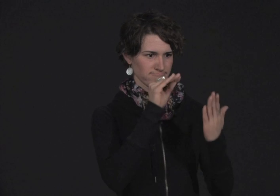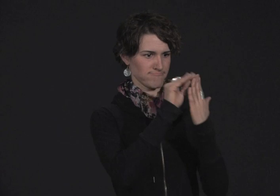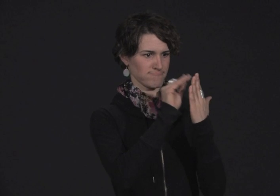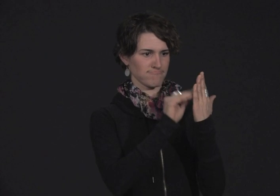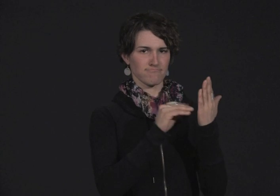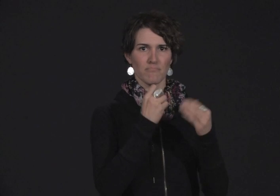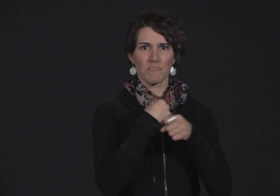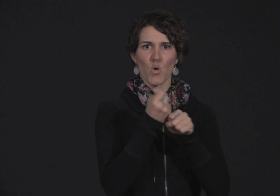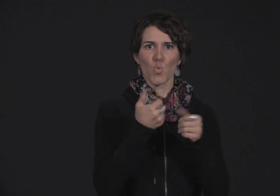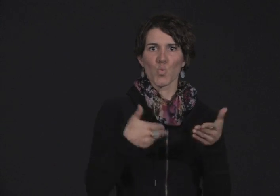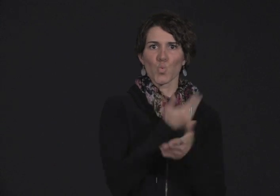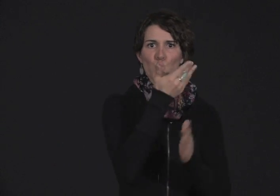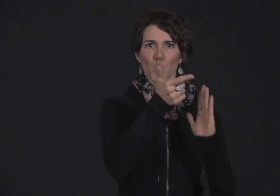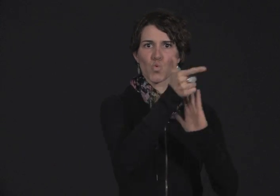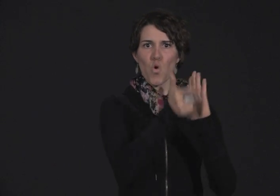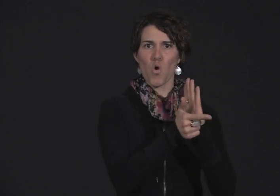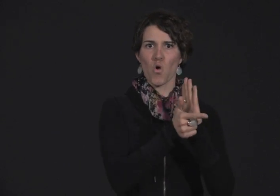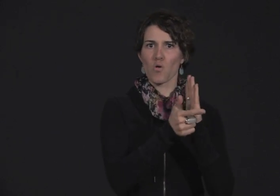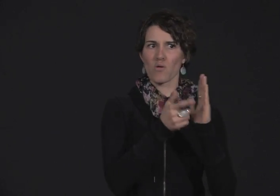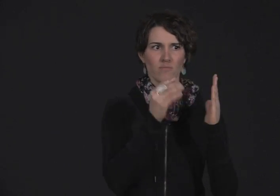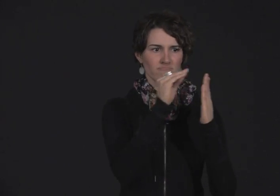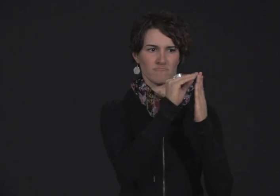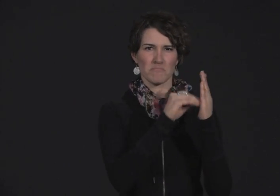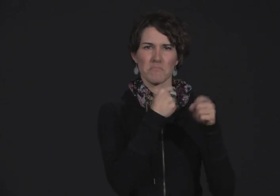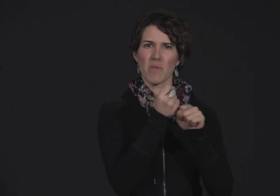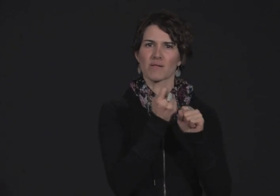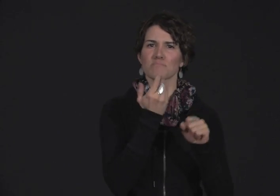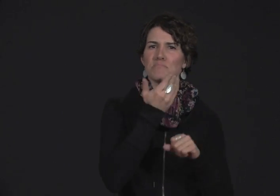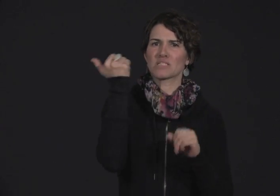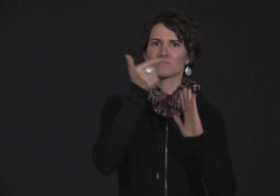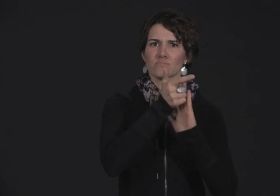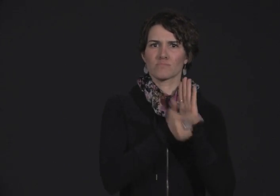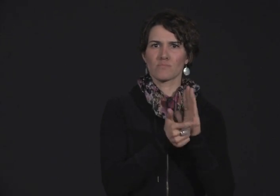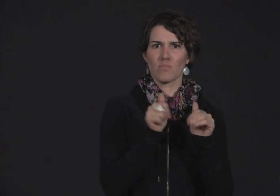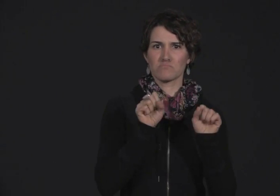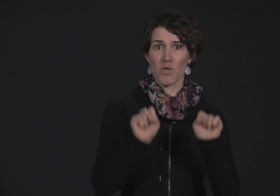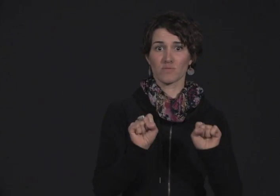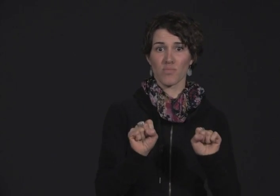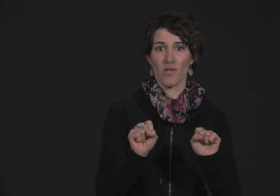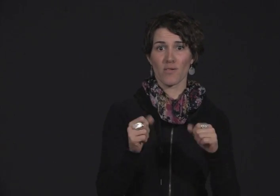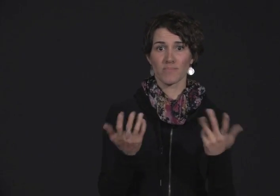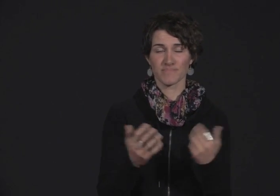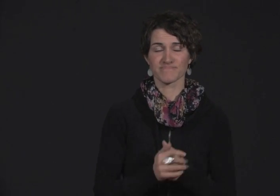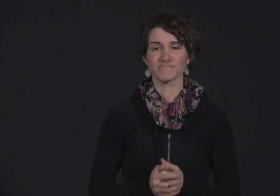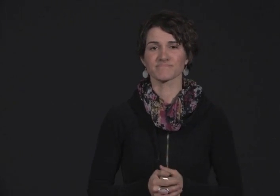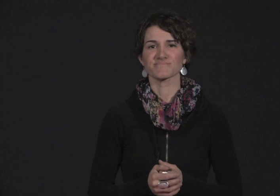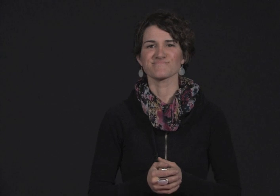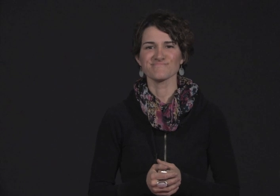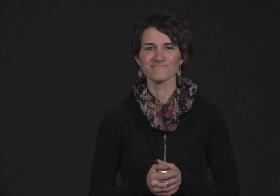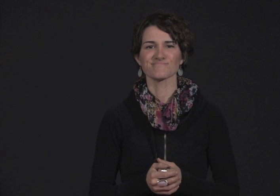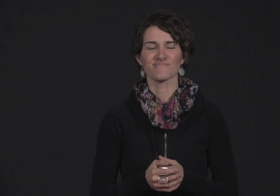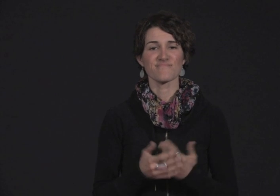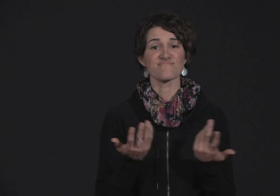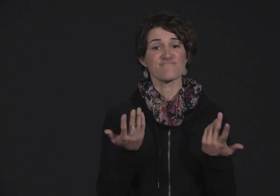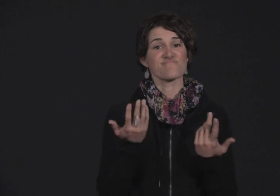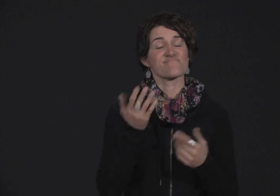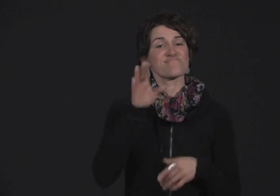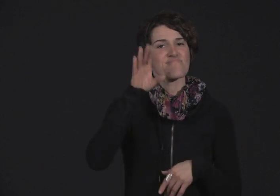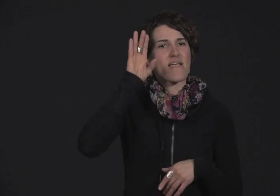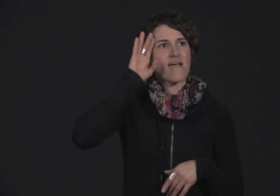as we begin to formulate our own regulations and legislation. We want to be able to not repeat the mistakes, but